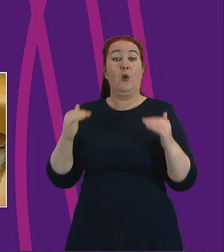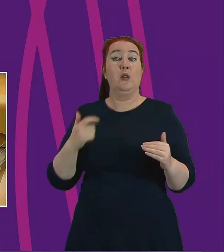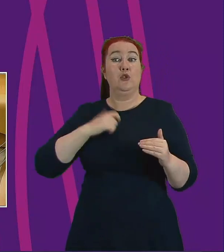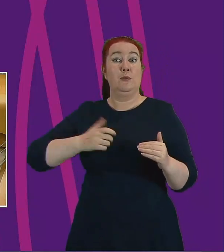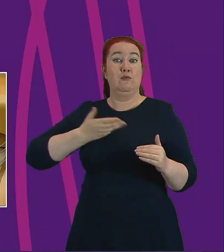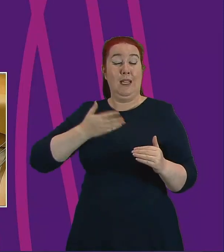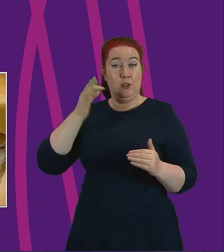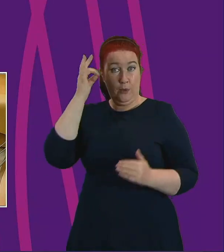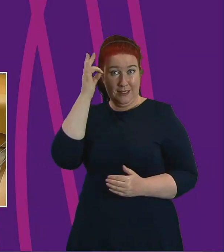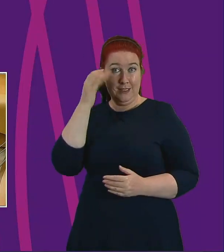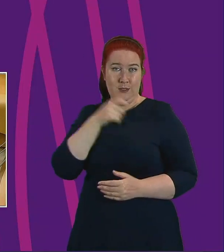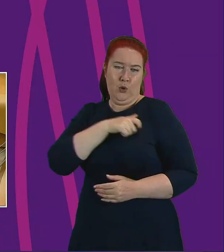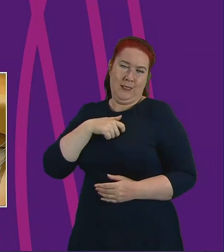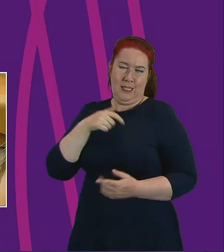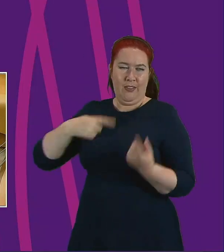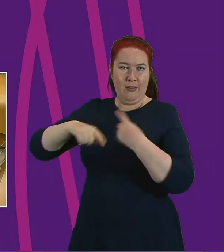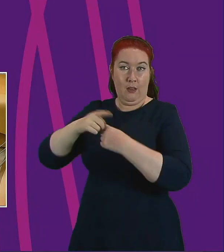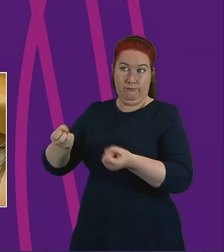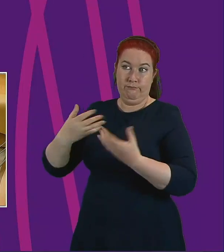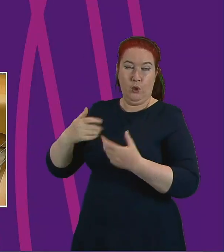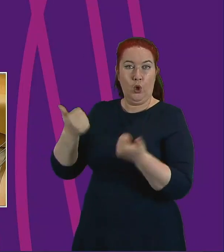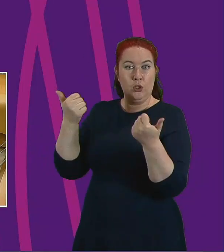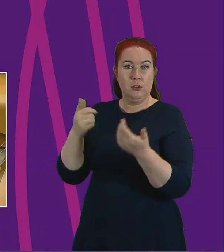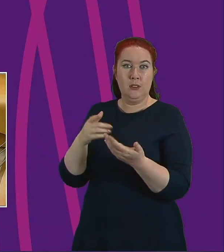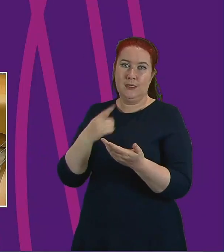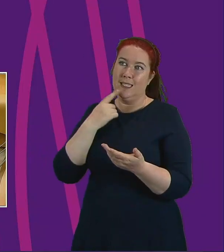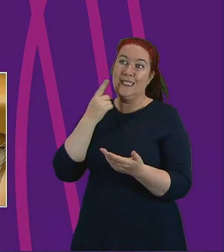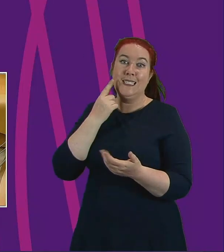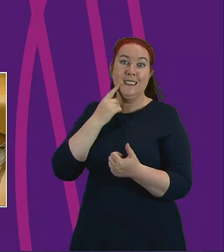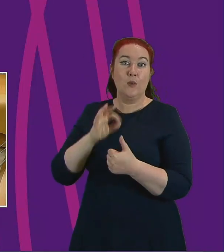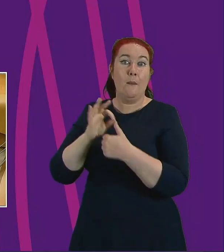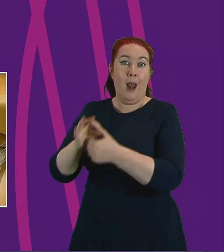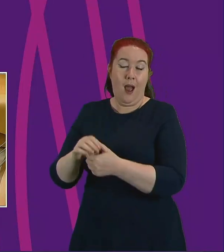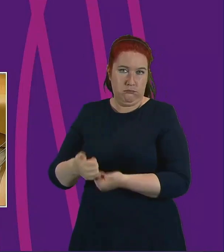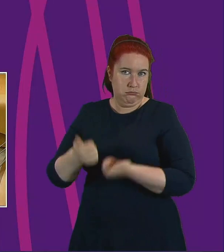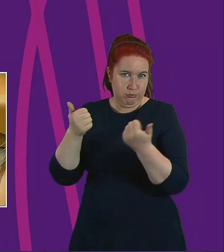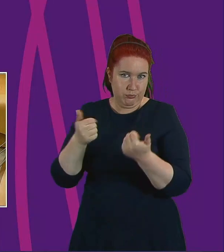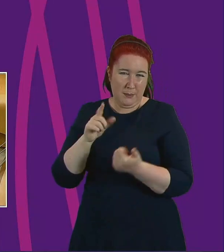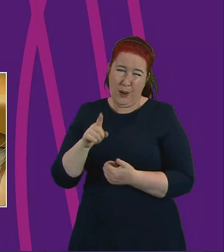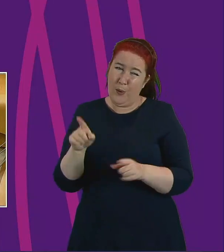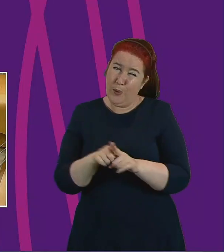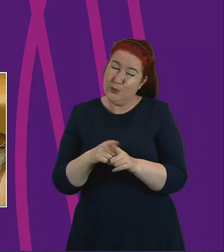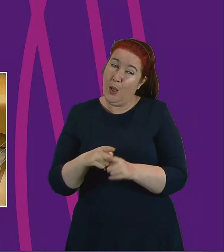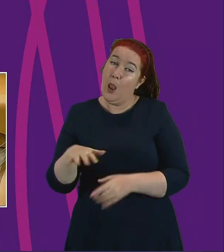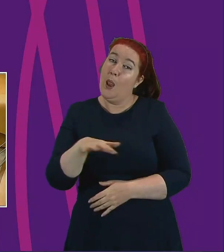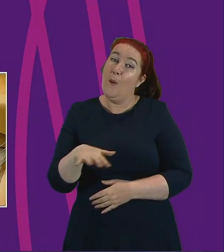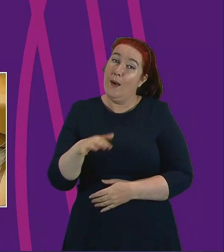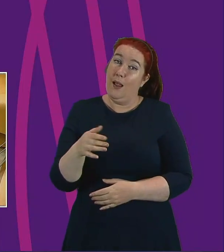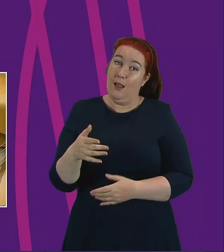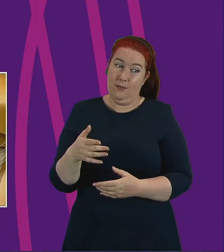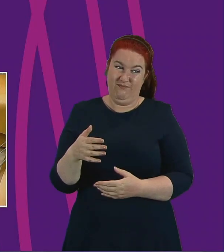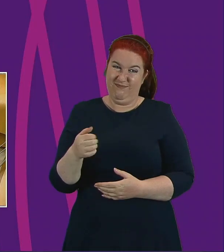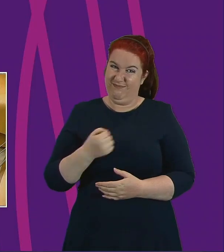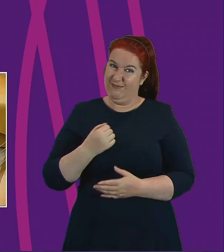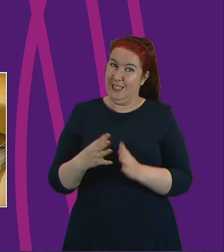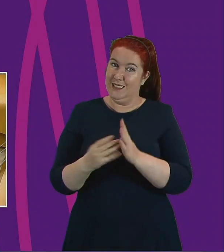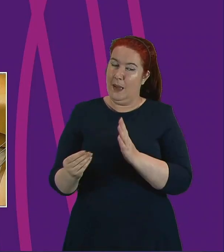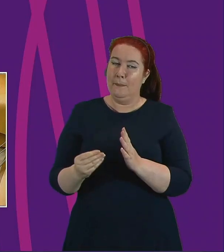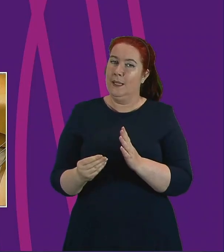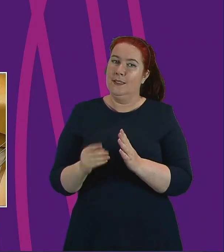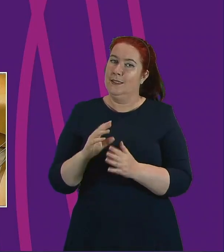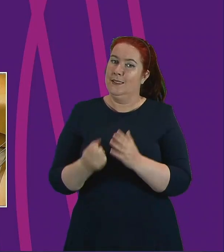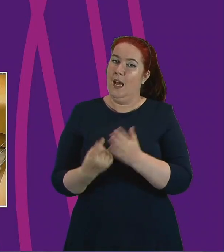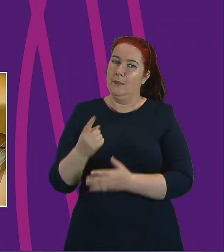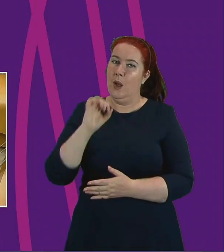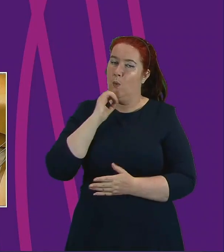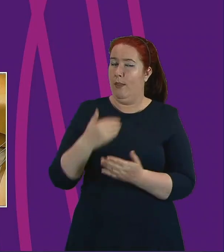feedback about that funding and the ease of application. I also have a local example of that not being the case, which I'll share with the